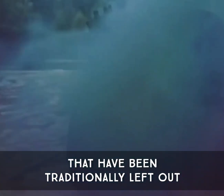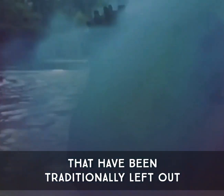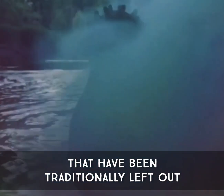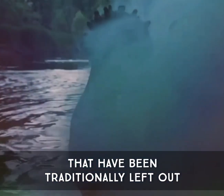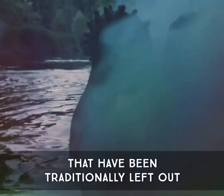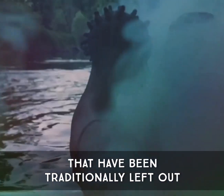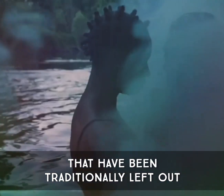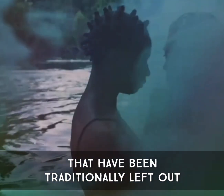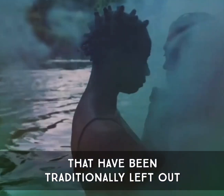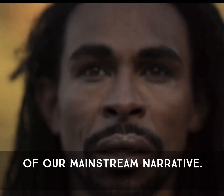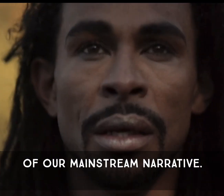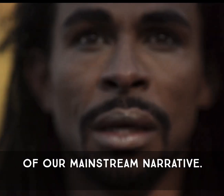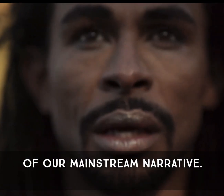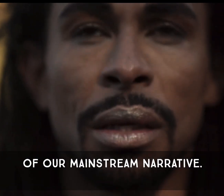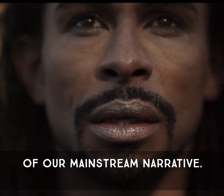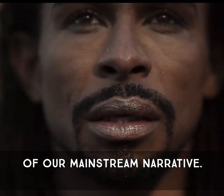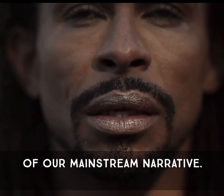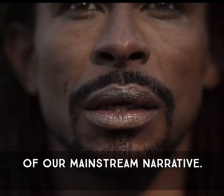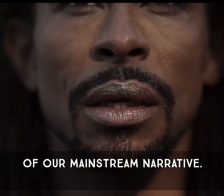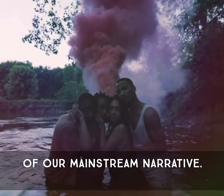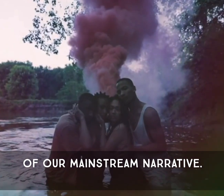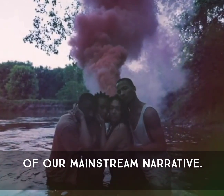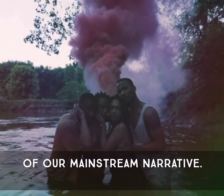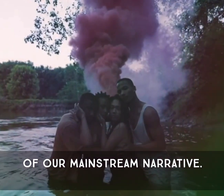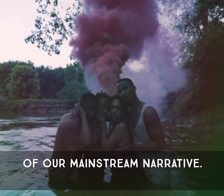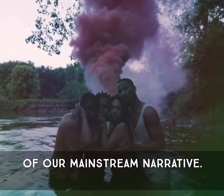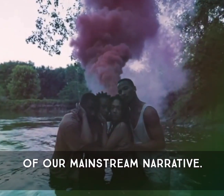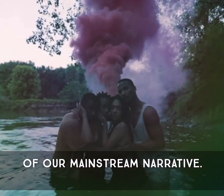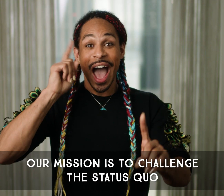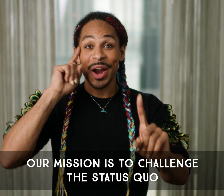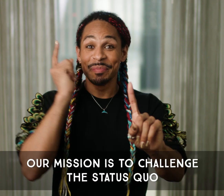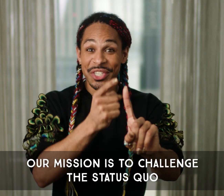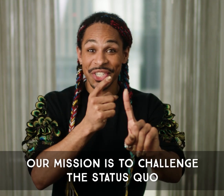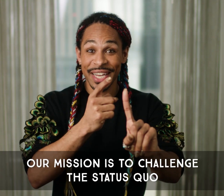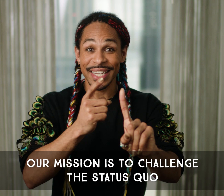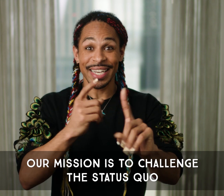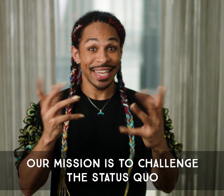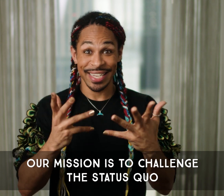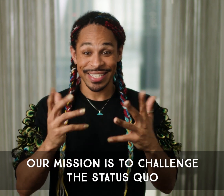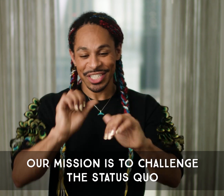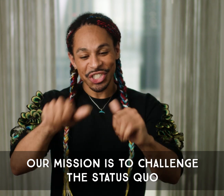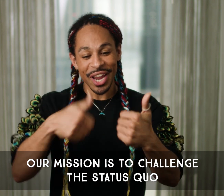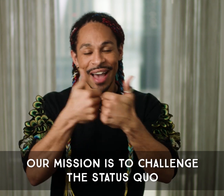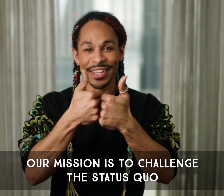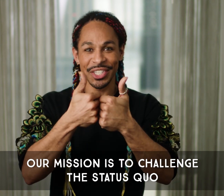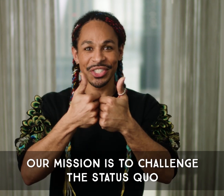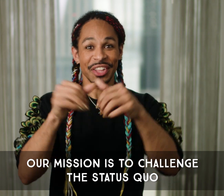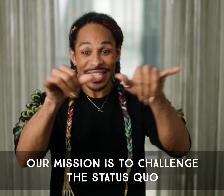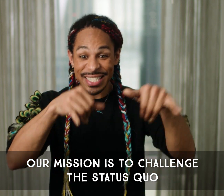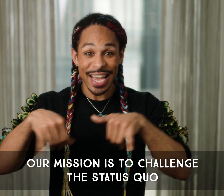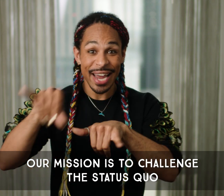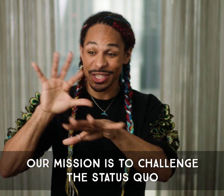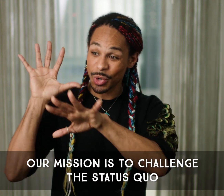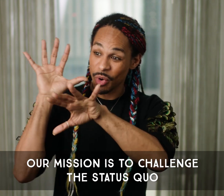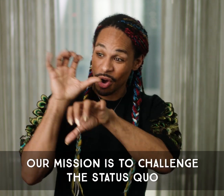out of our mainstream narrative. Our mission is to challenge the status quo